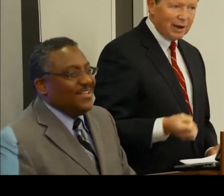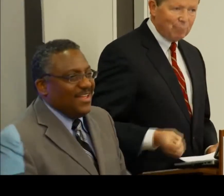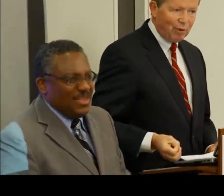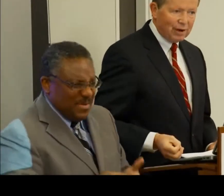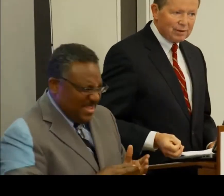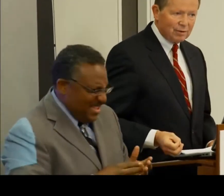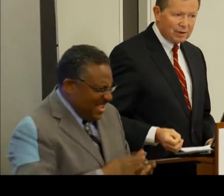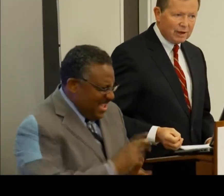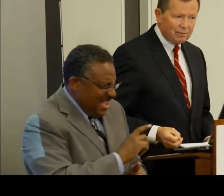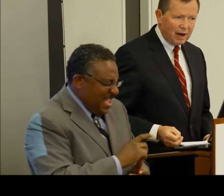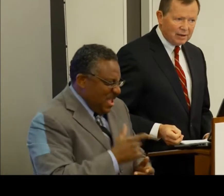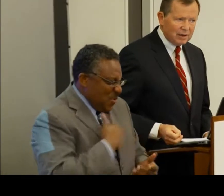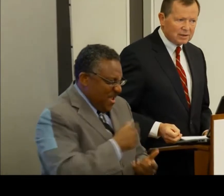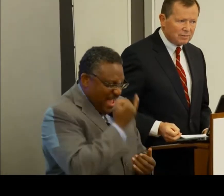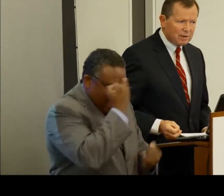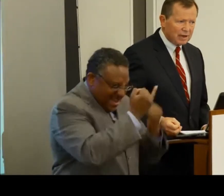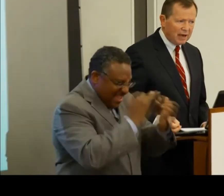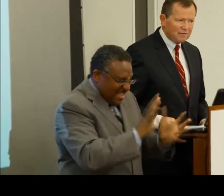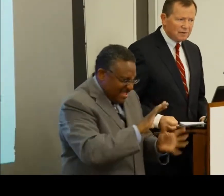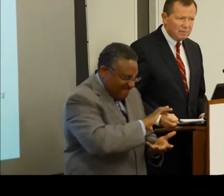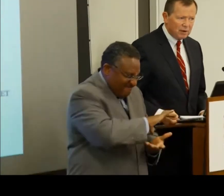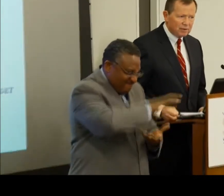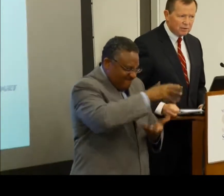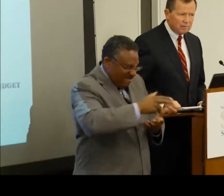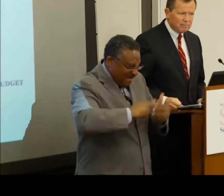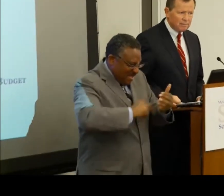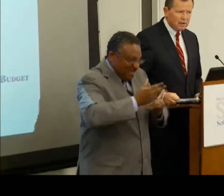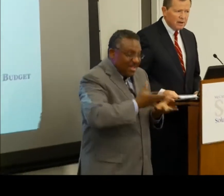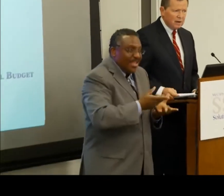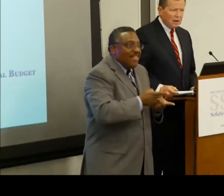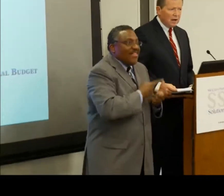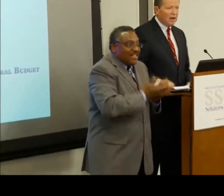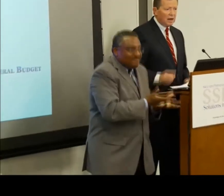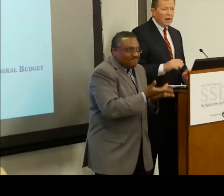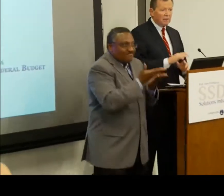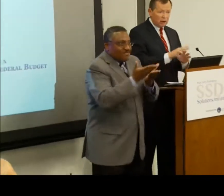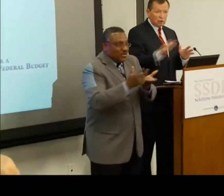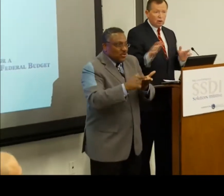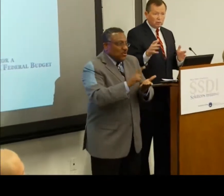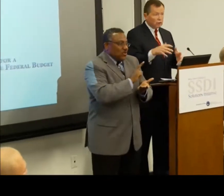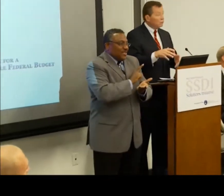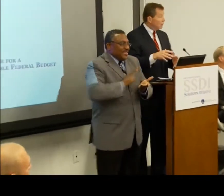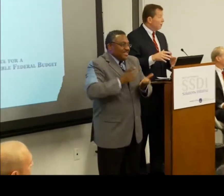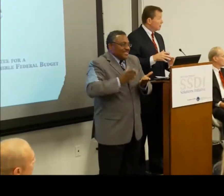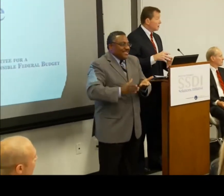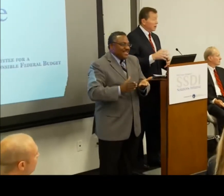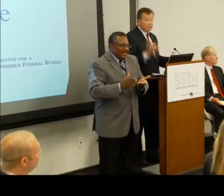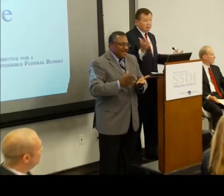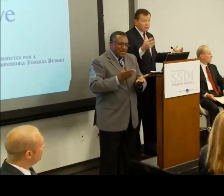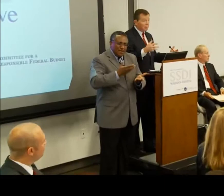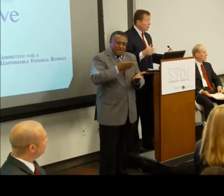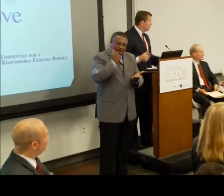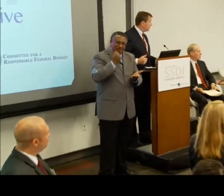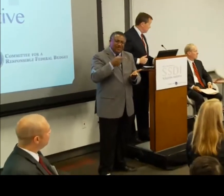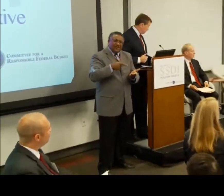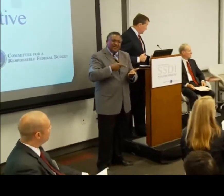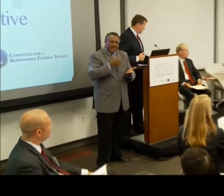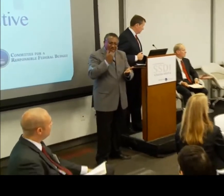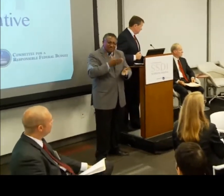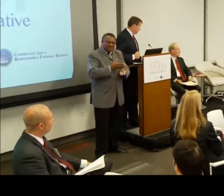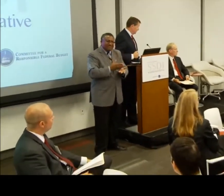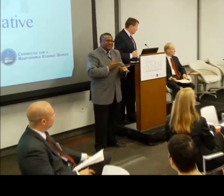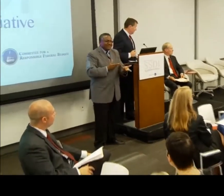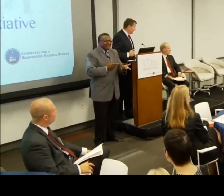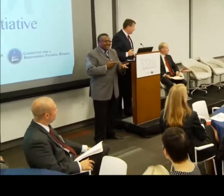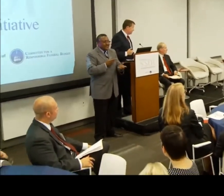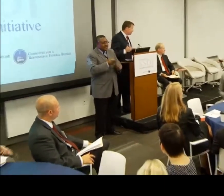starting point to look at ideas that really have some merit to them. And then to all of you who've come in today, many from around the country